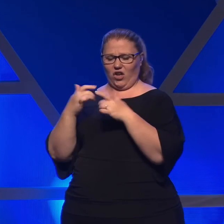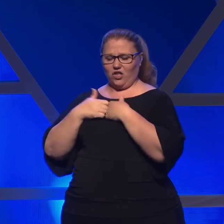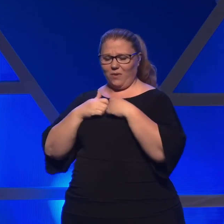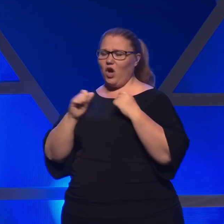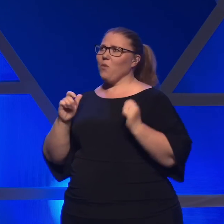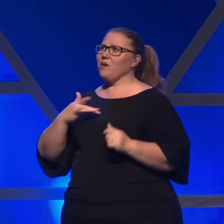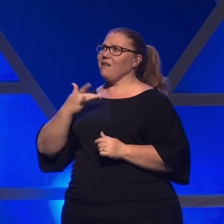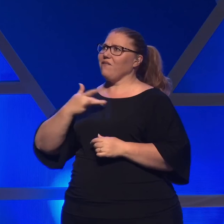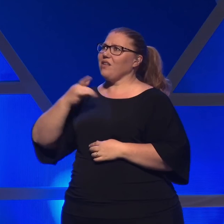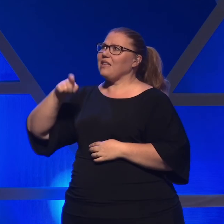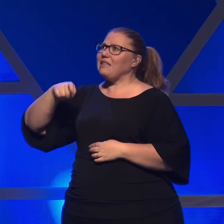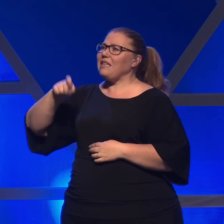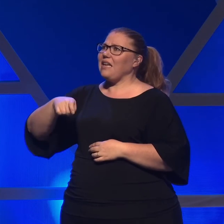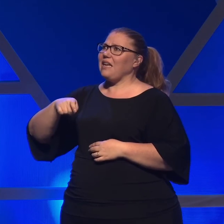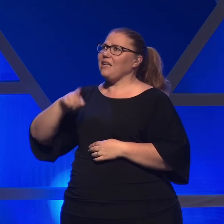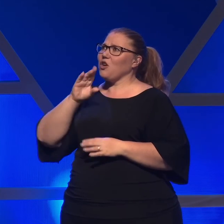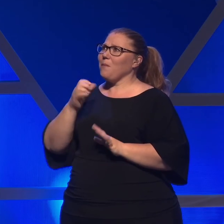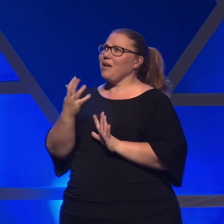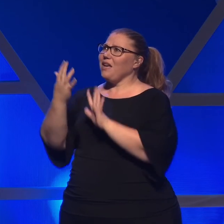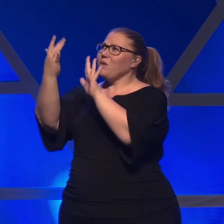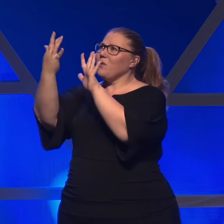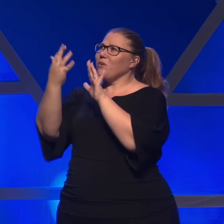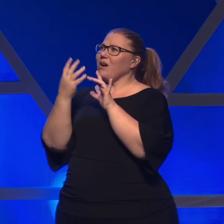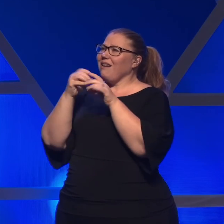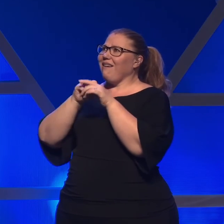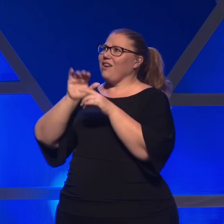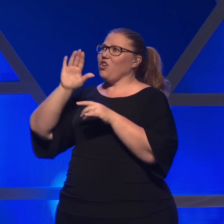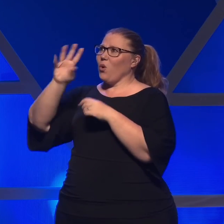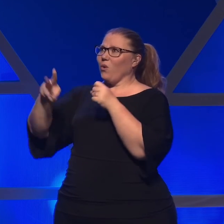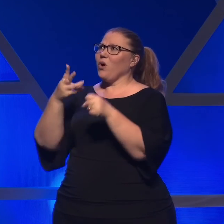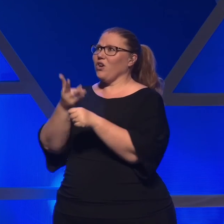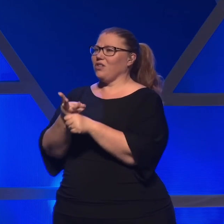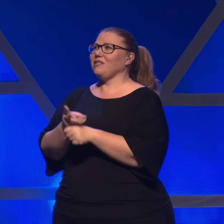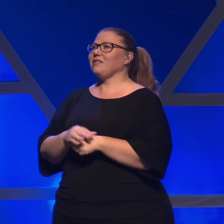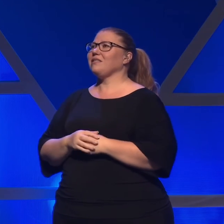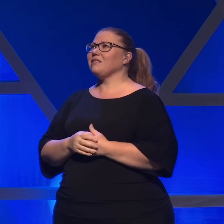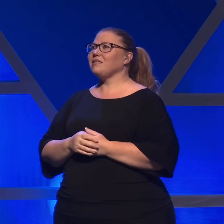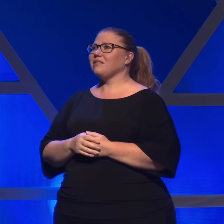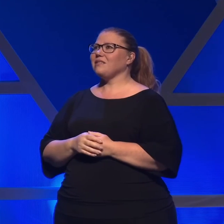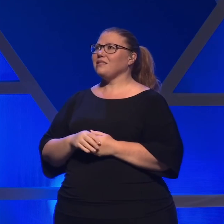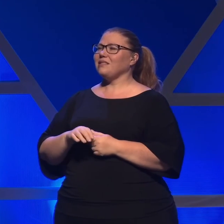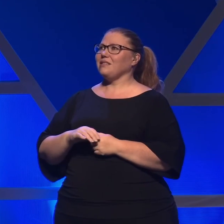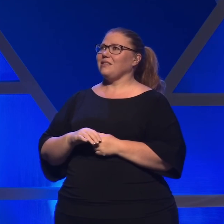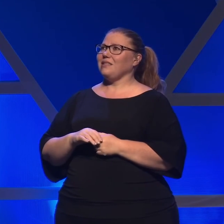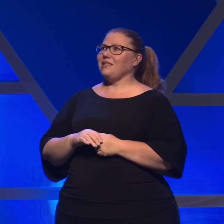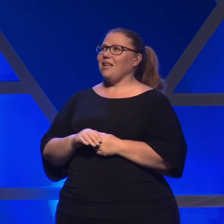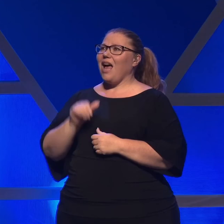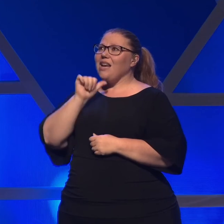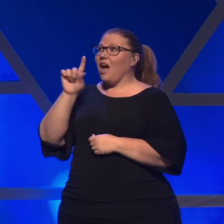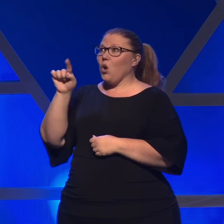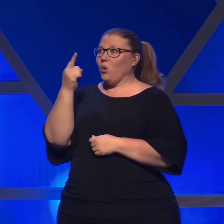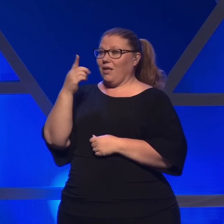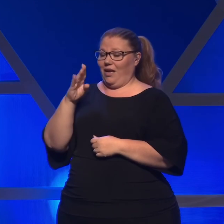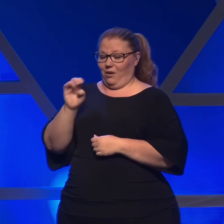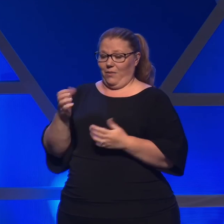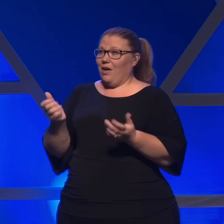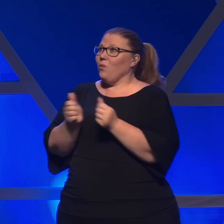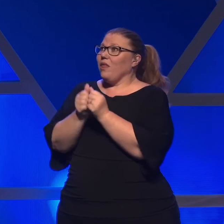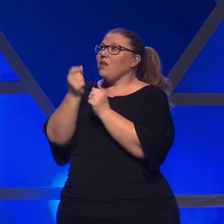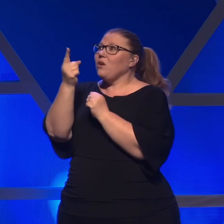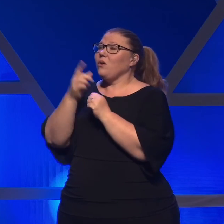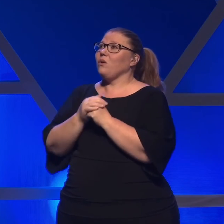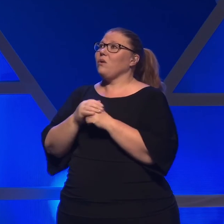feel the need to be present in your world. And that not only for us to be present with you,